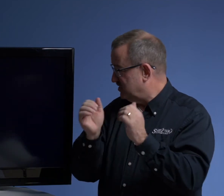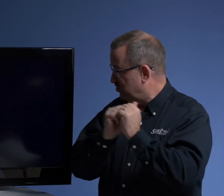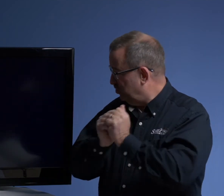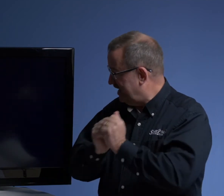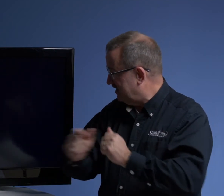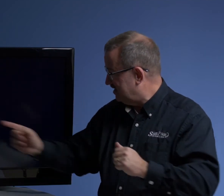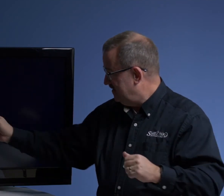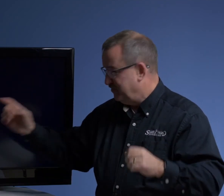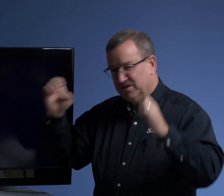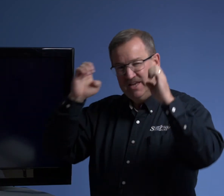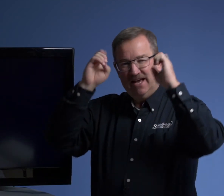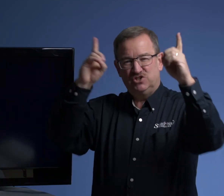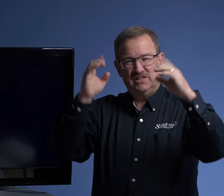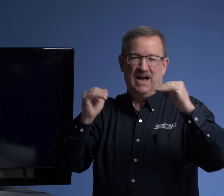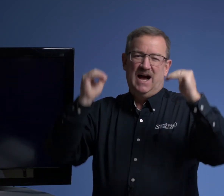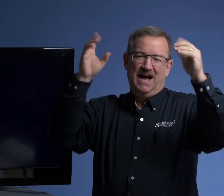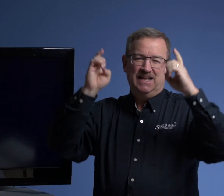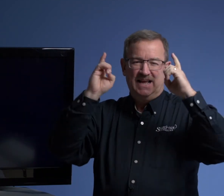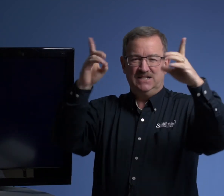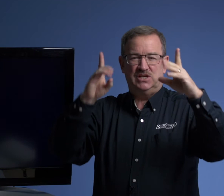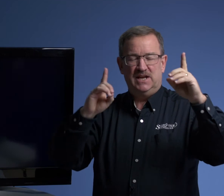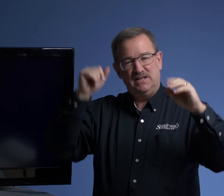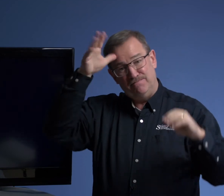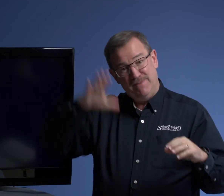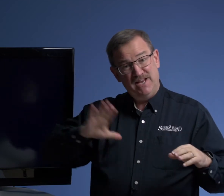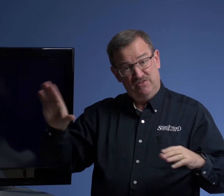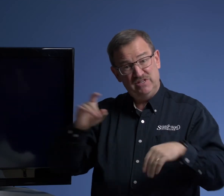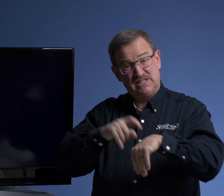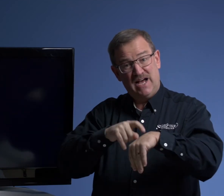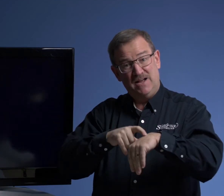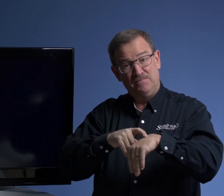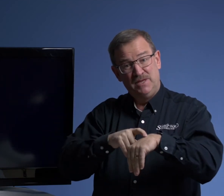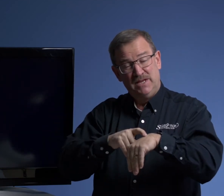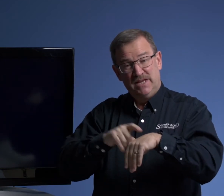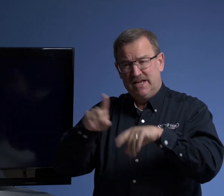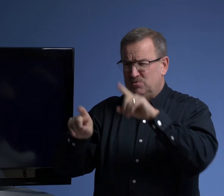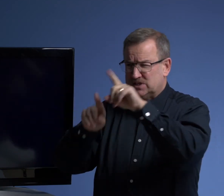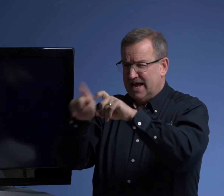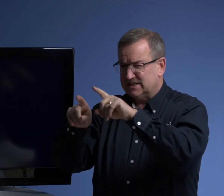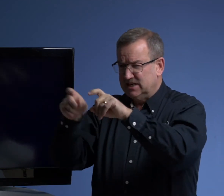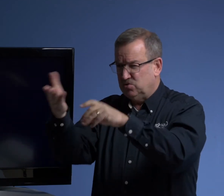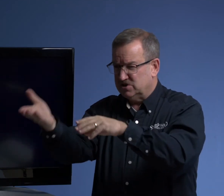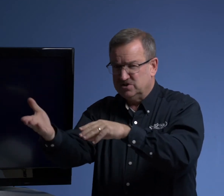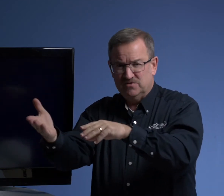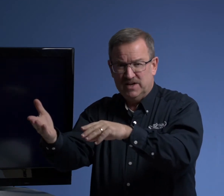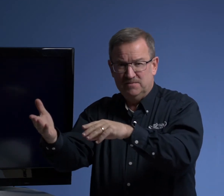with the educated, highly educated men of his time. He was asking questions of them.